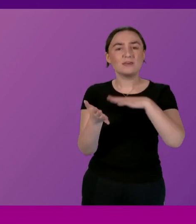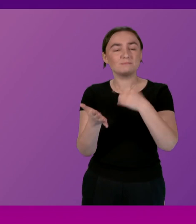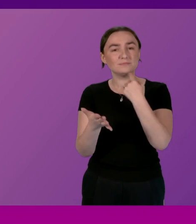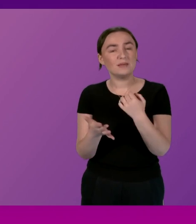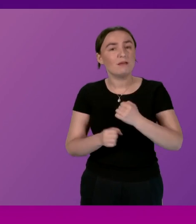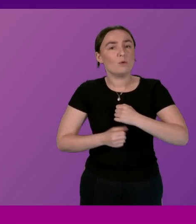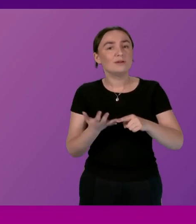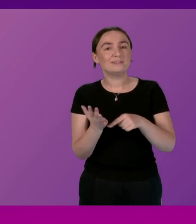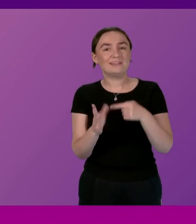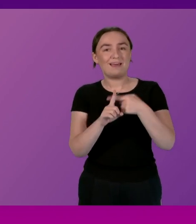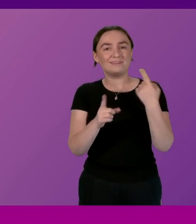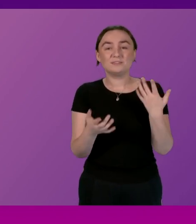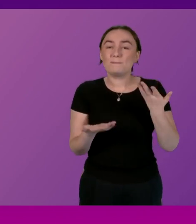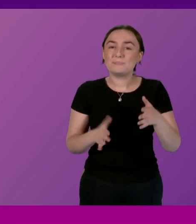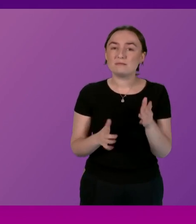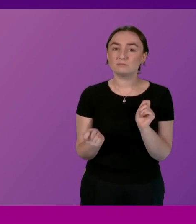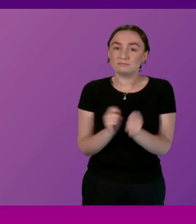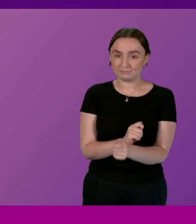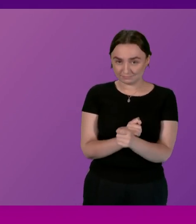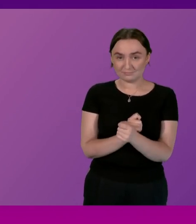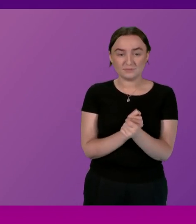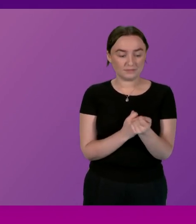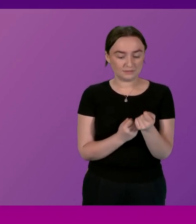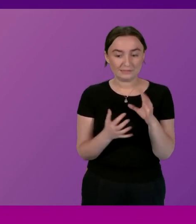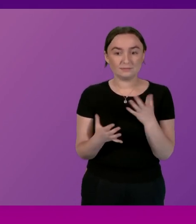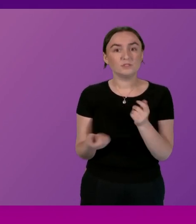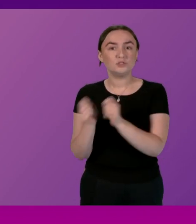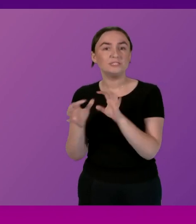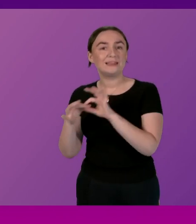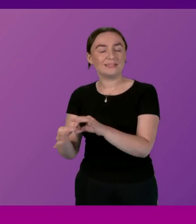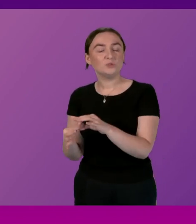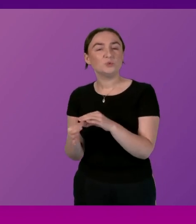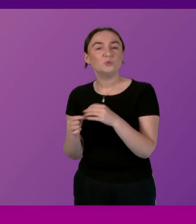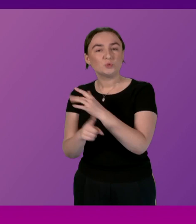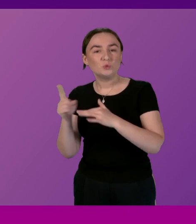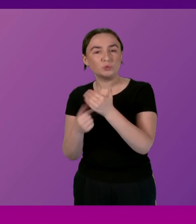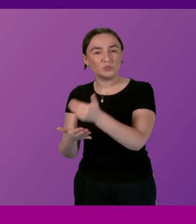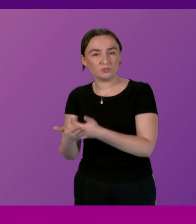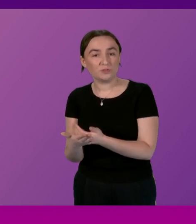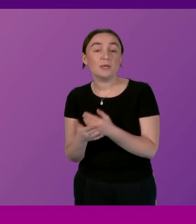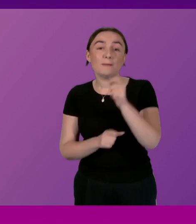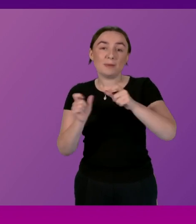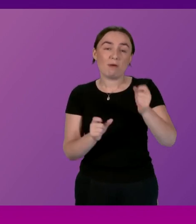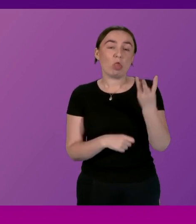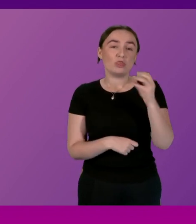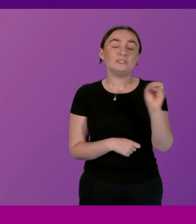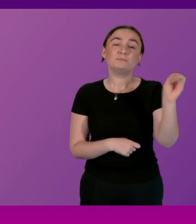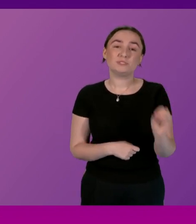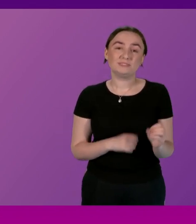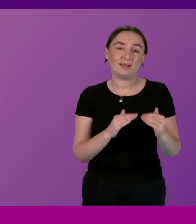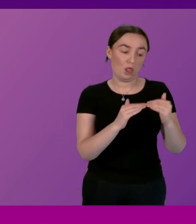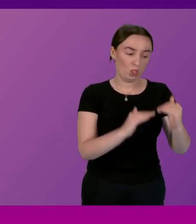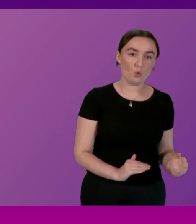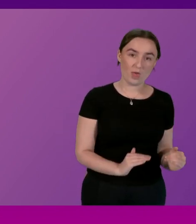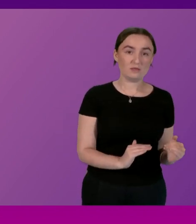changes that we've made in relation to social security that those households in the 30% lowest income households with a child